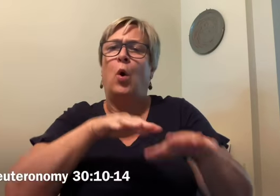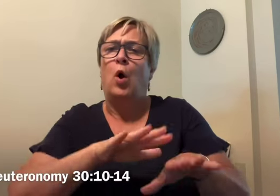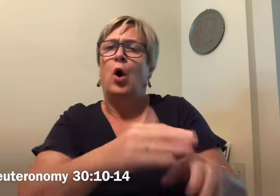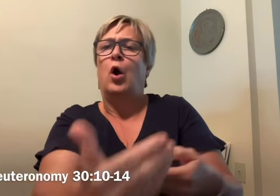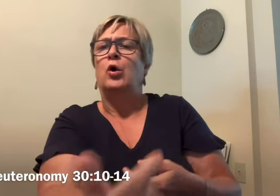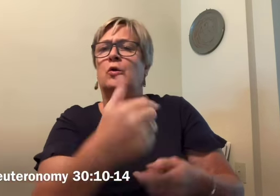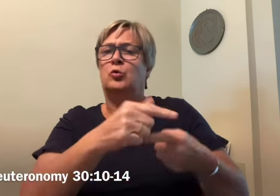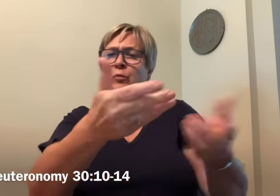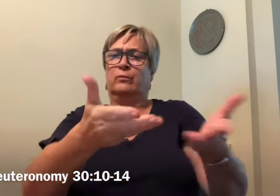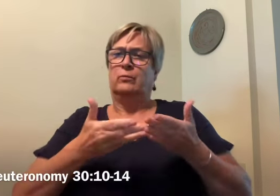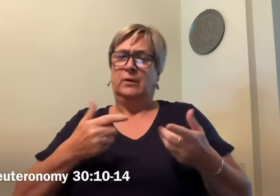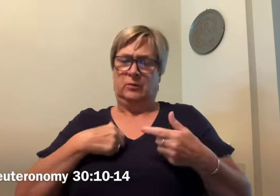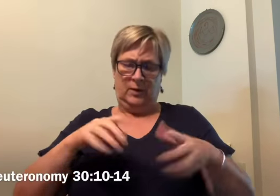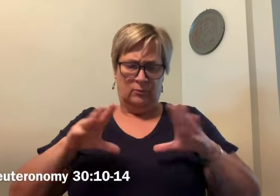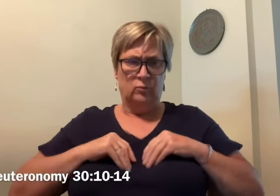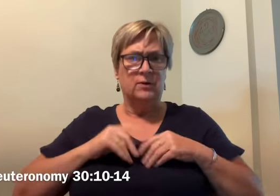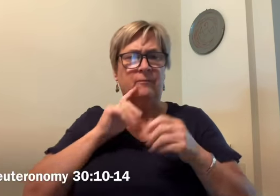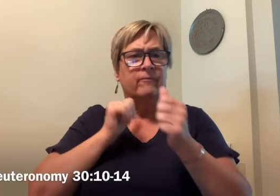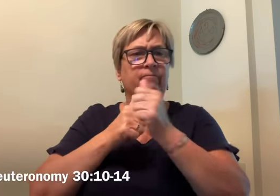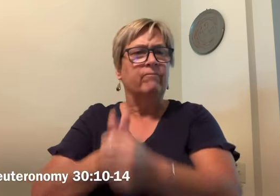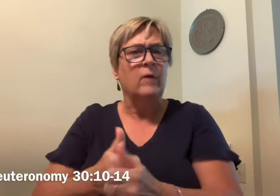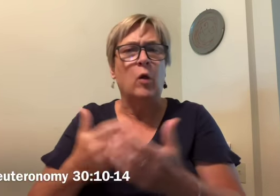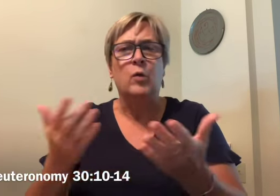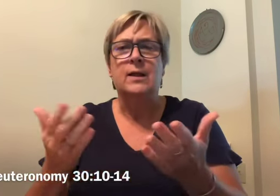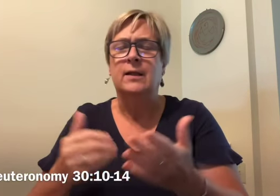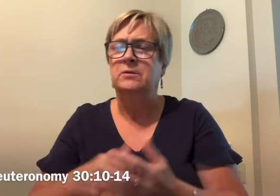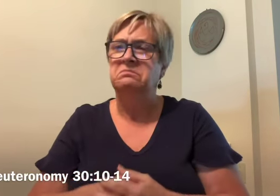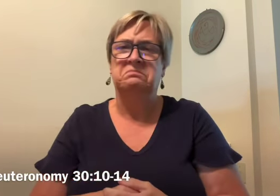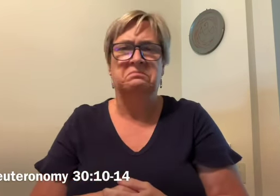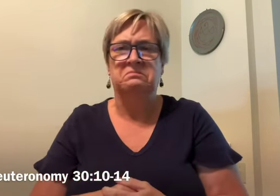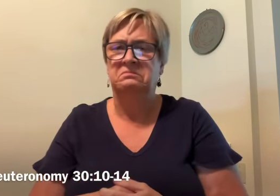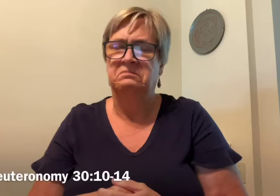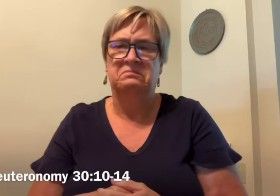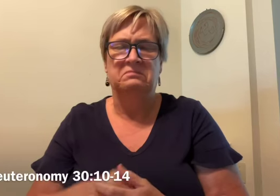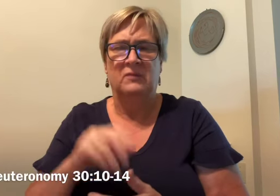it for us and tell us of it that we may carry it out? No.